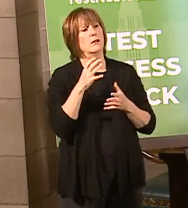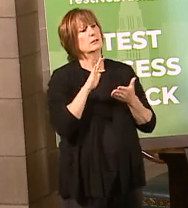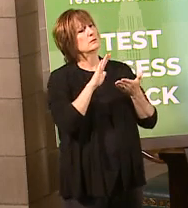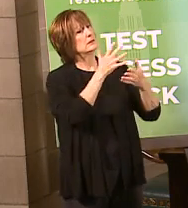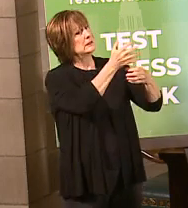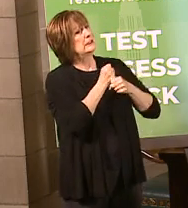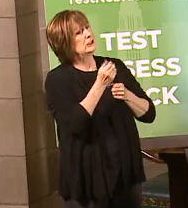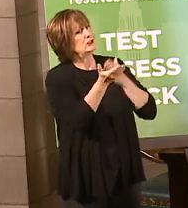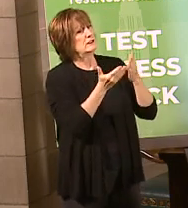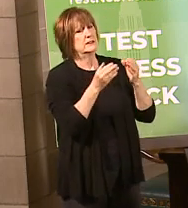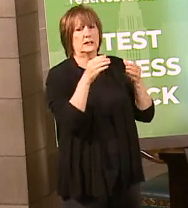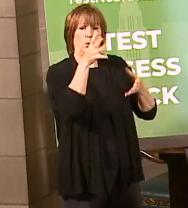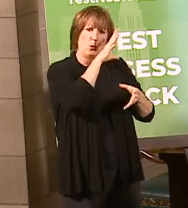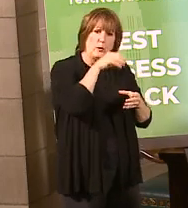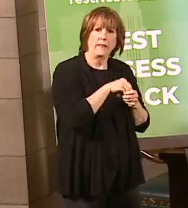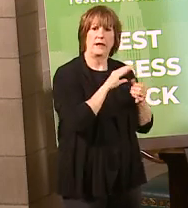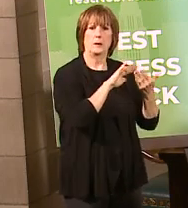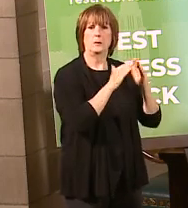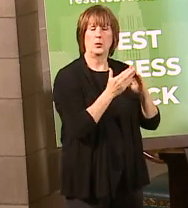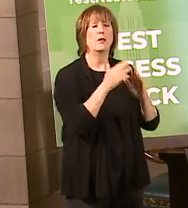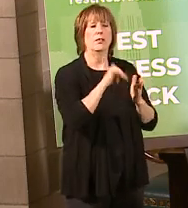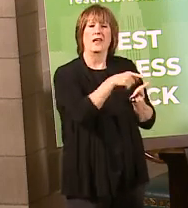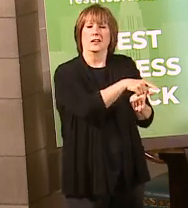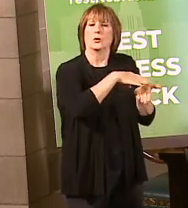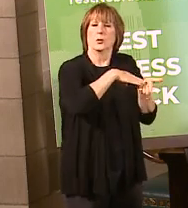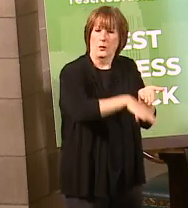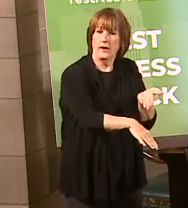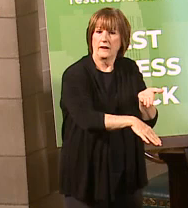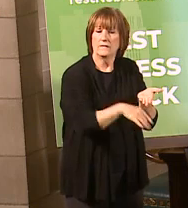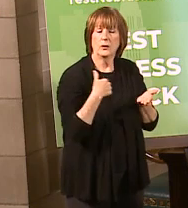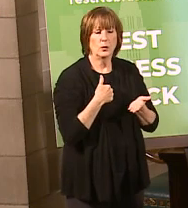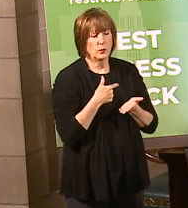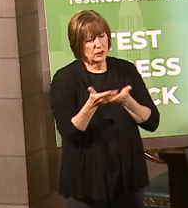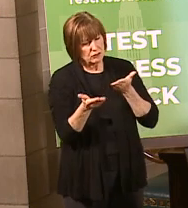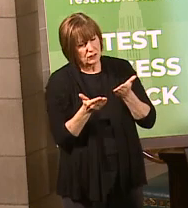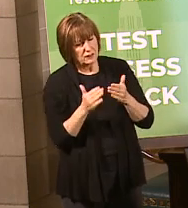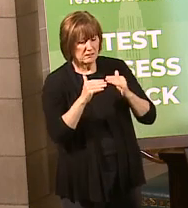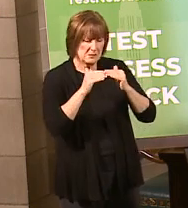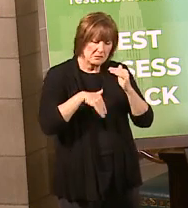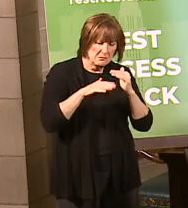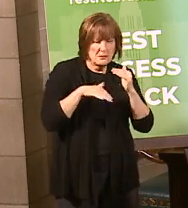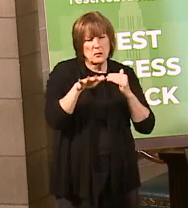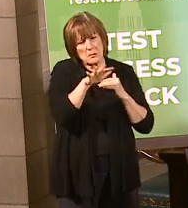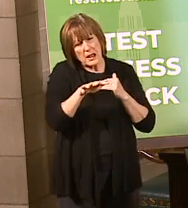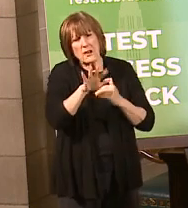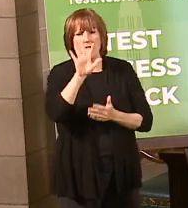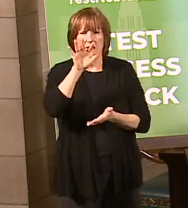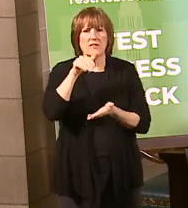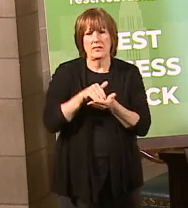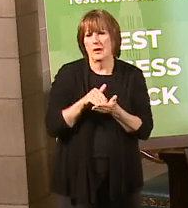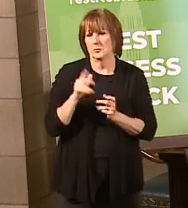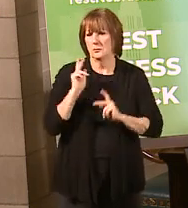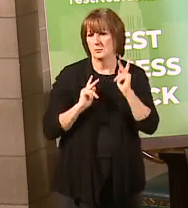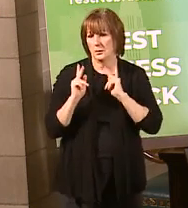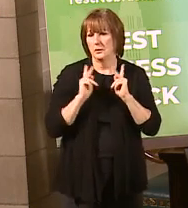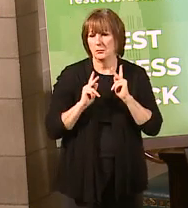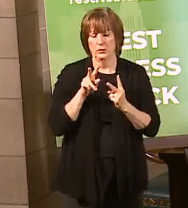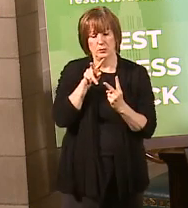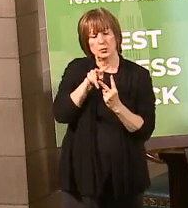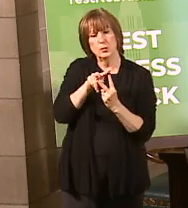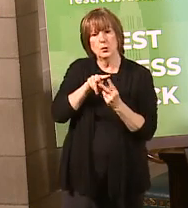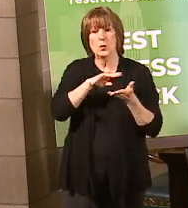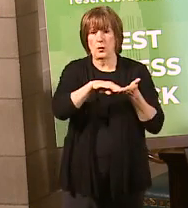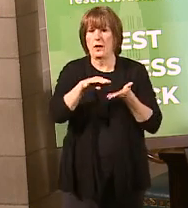for eligibility. We serve just under 5,000 participants across the entire state under those two waivers.